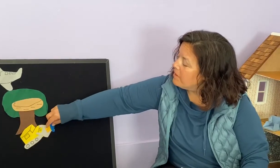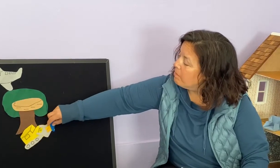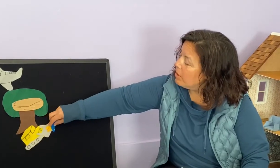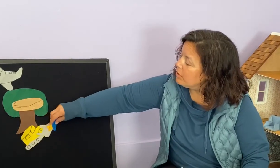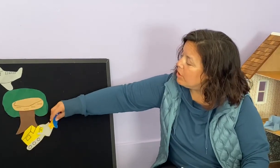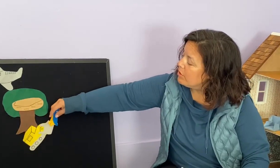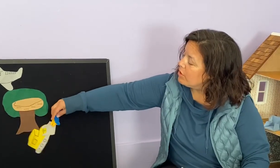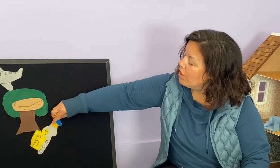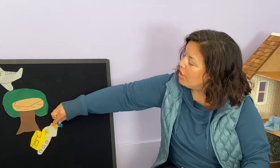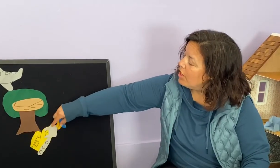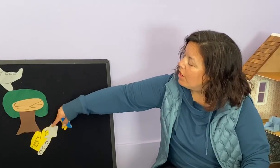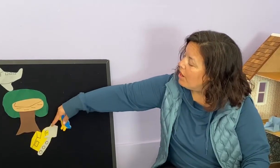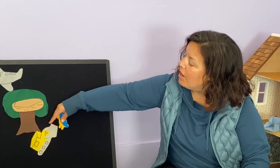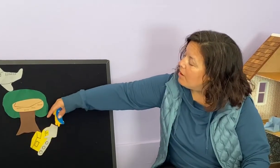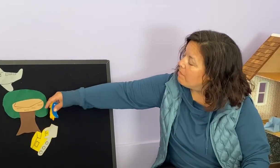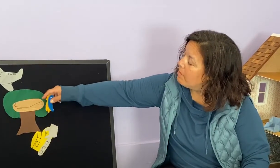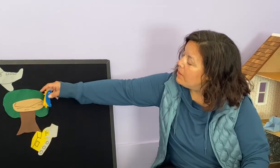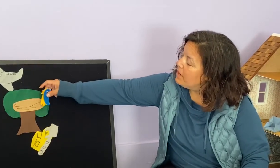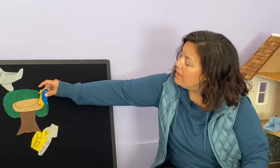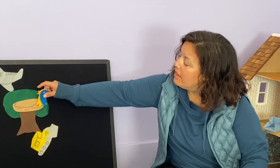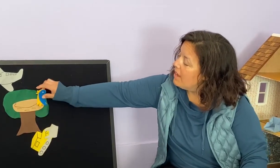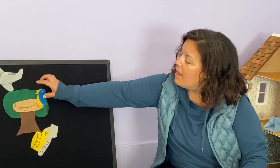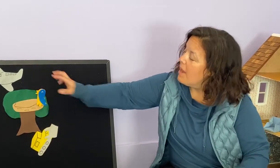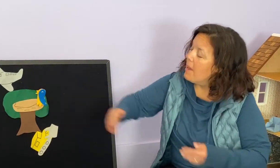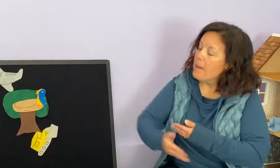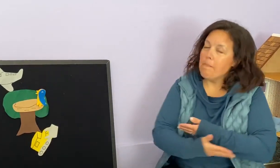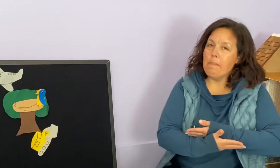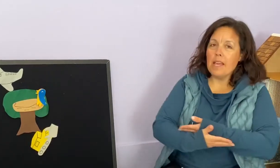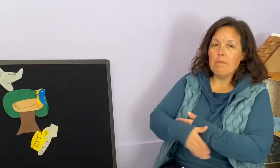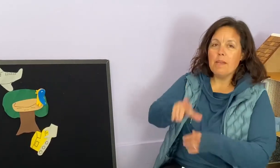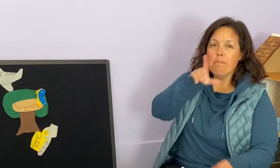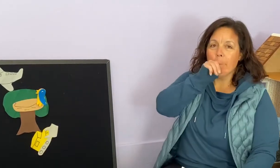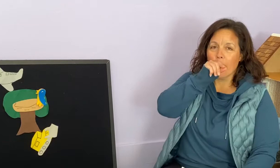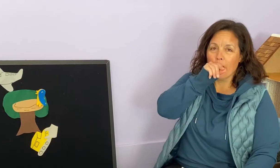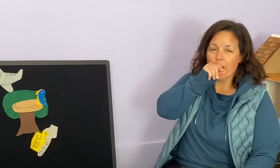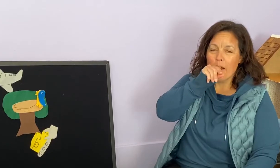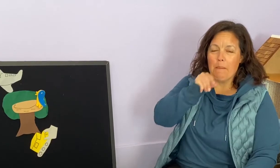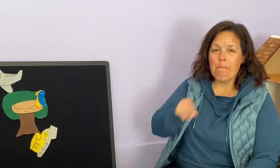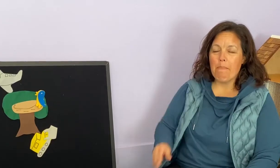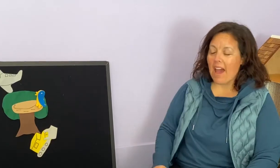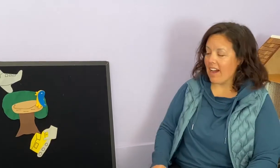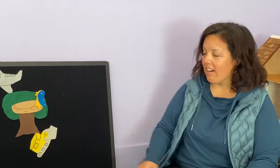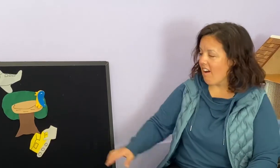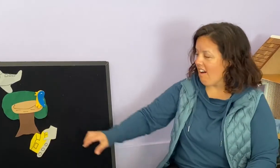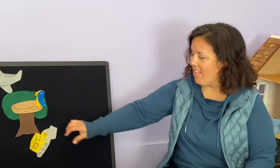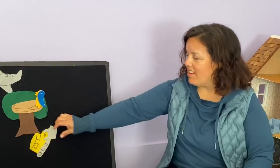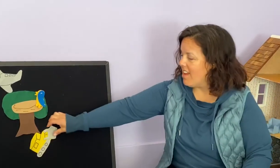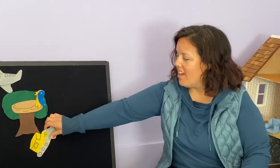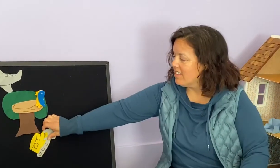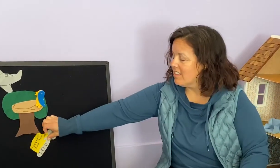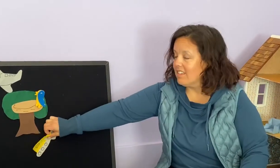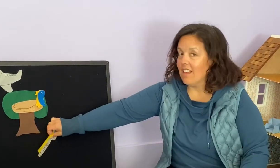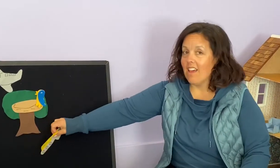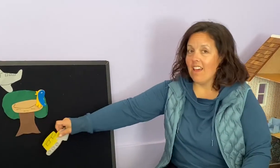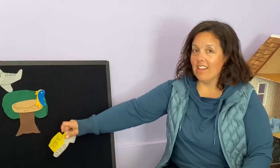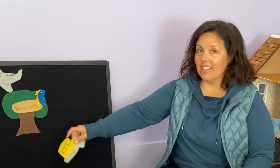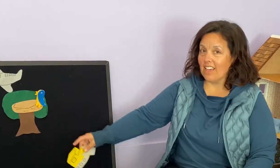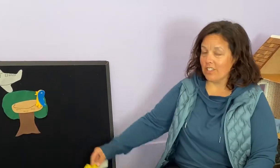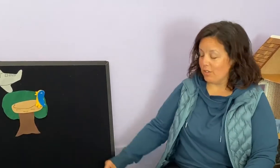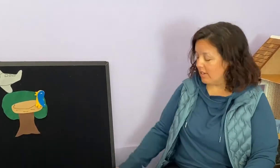the bulldozer put baby bird back on the nest. And guess who